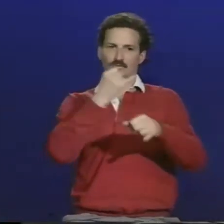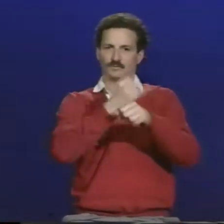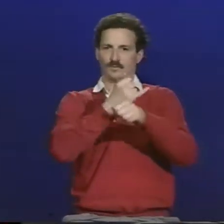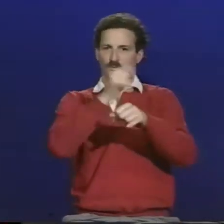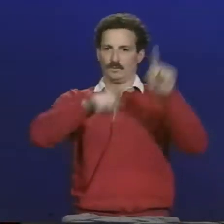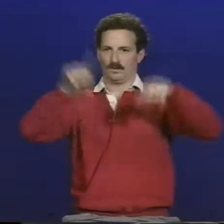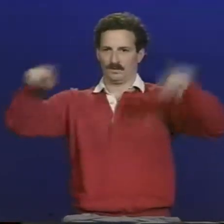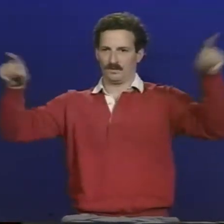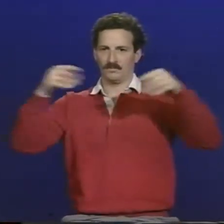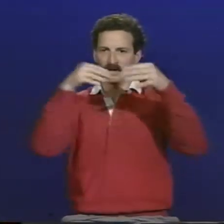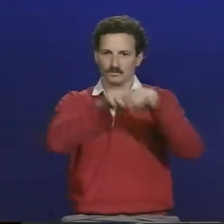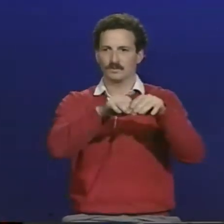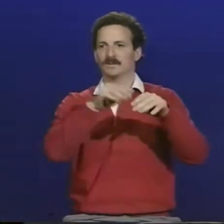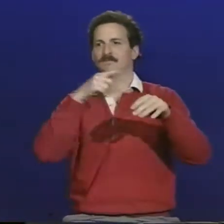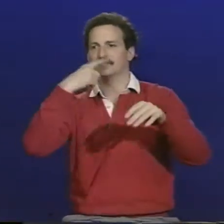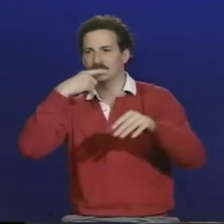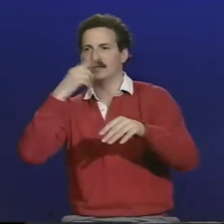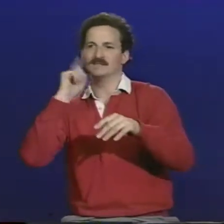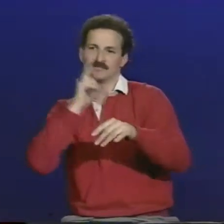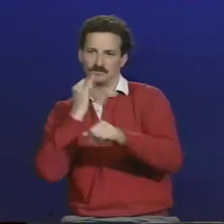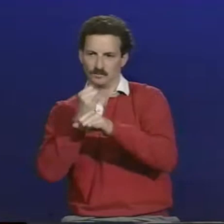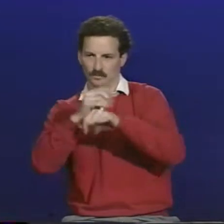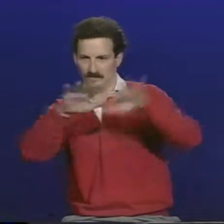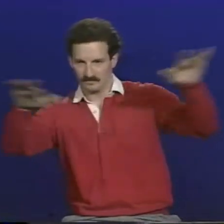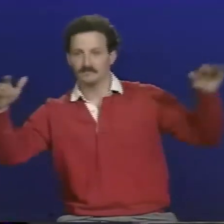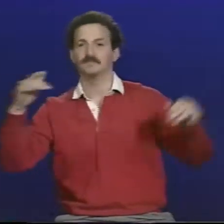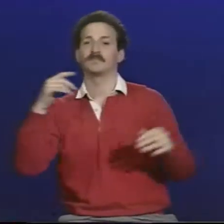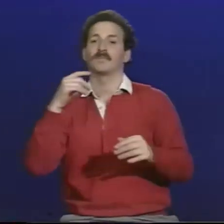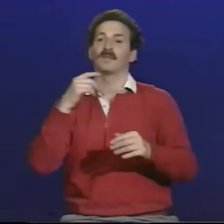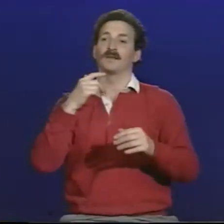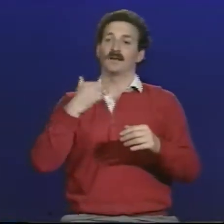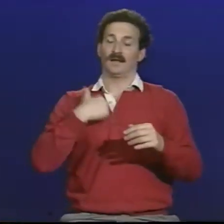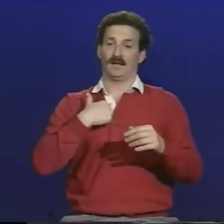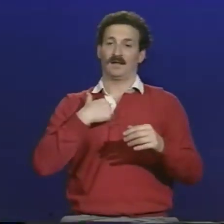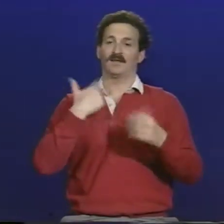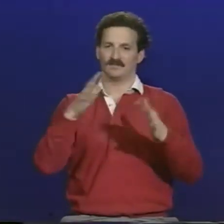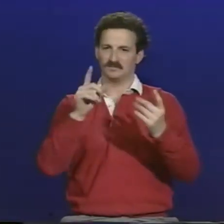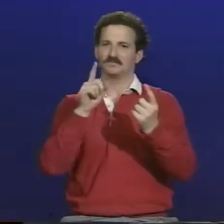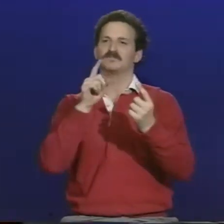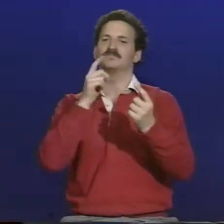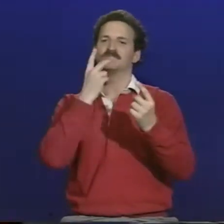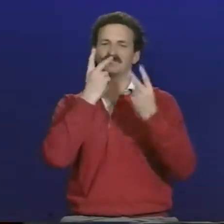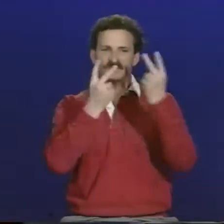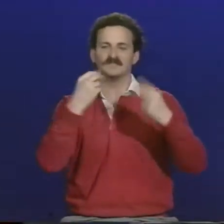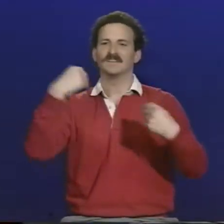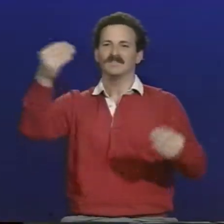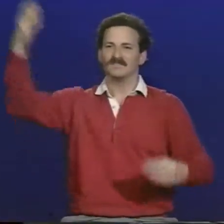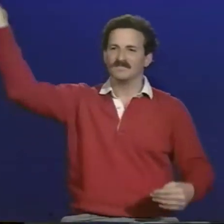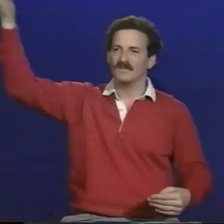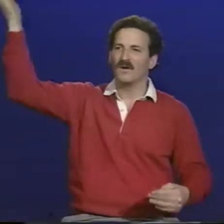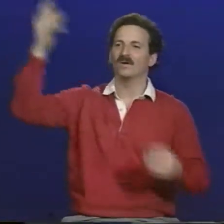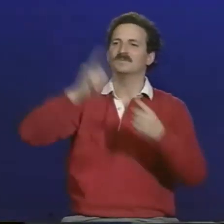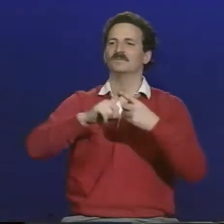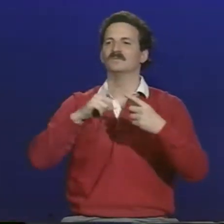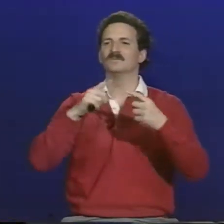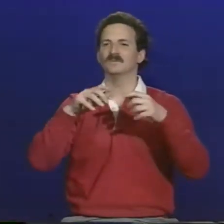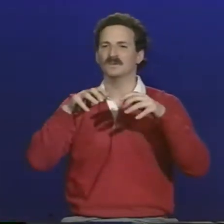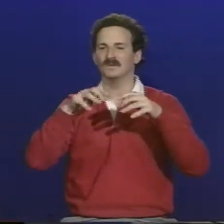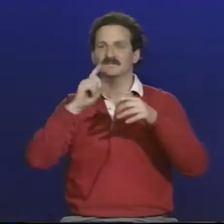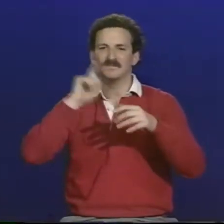again, how I feel about the different school settings, schools for the deaf, mainstream programs, and regular public schools. As I was saying then, I